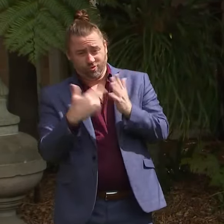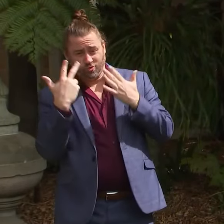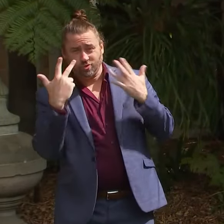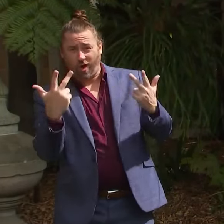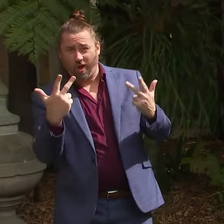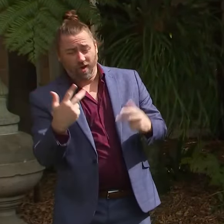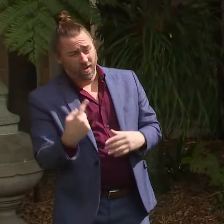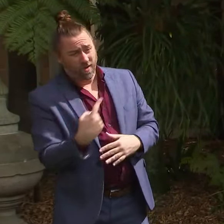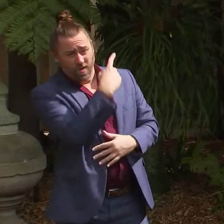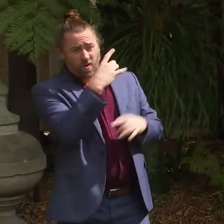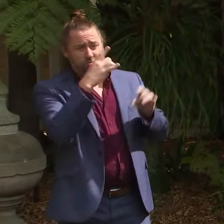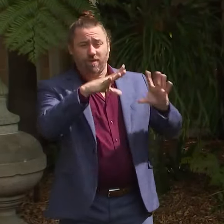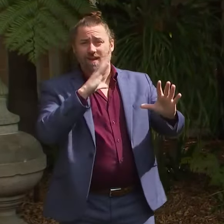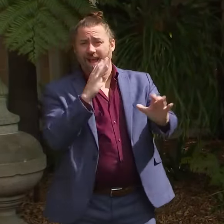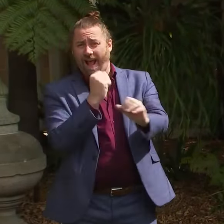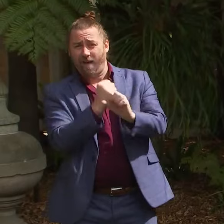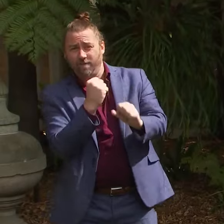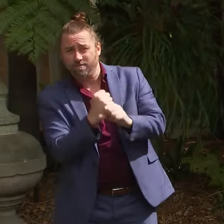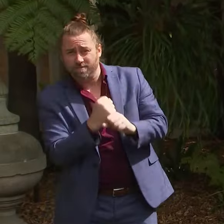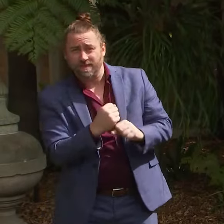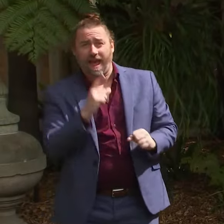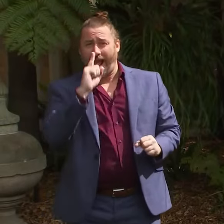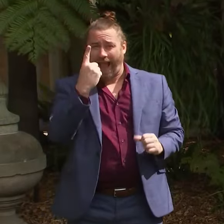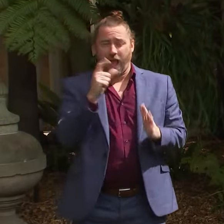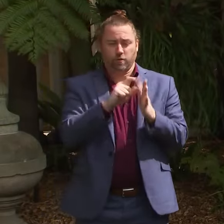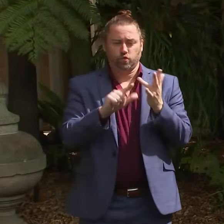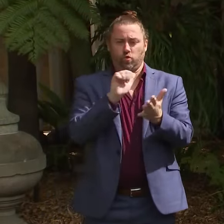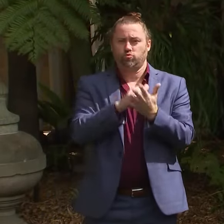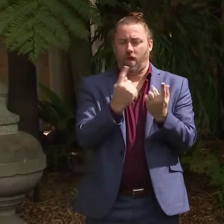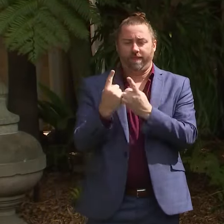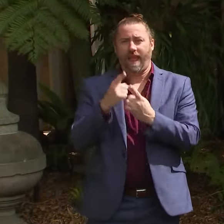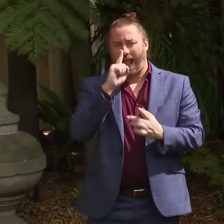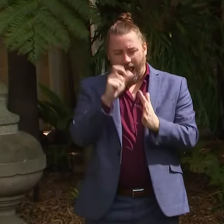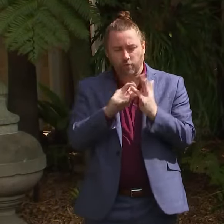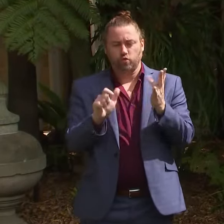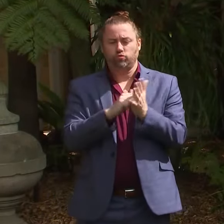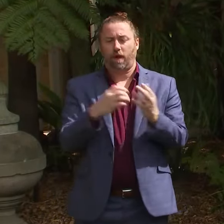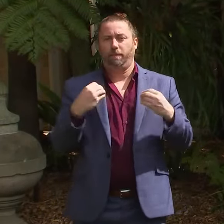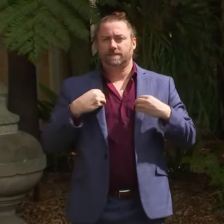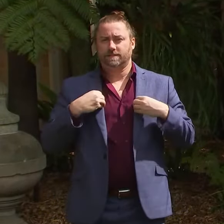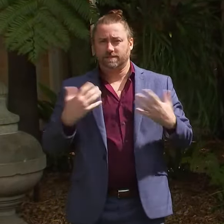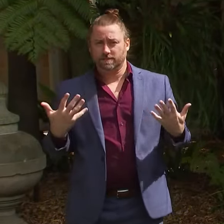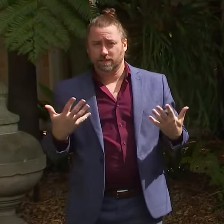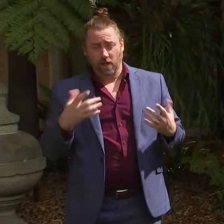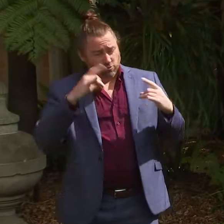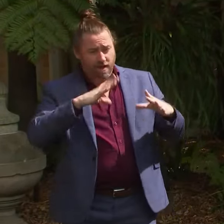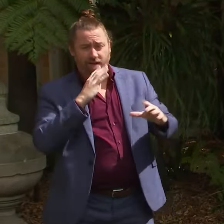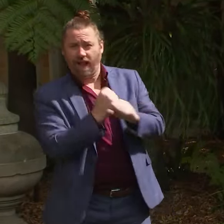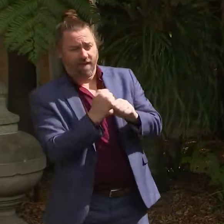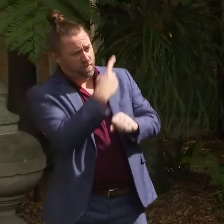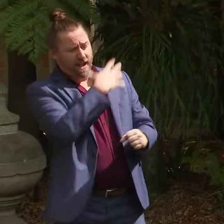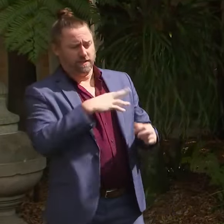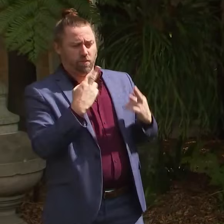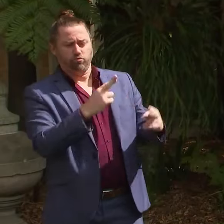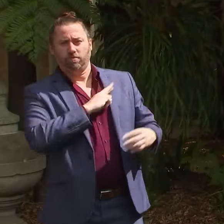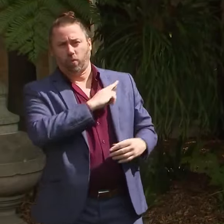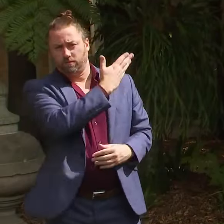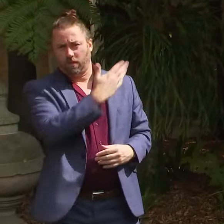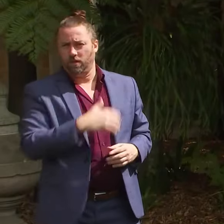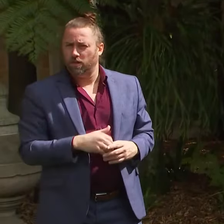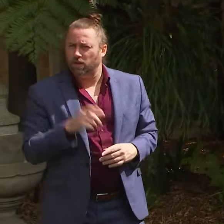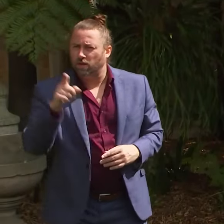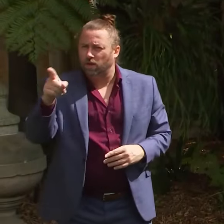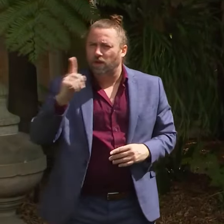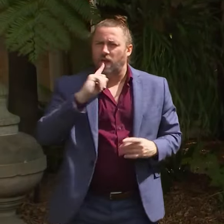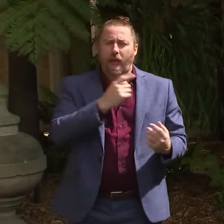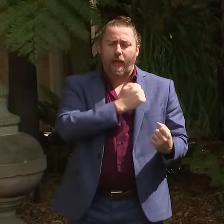that the Productivity Commission's recommendations should be implemented. And the Commonwealth needs to be taking responsibility for how many defensive personnel